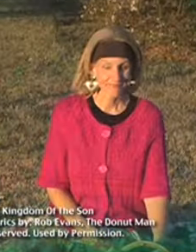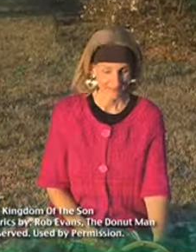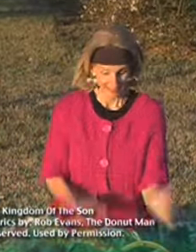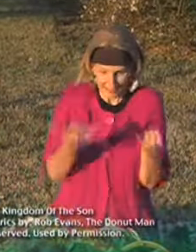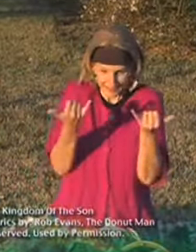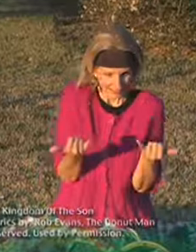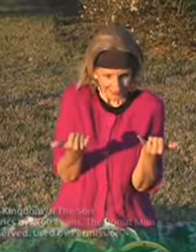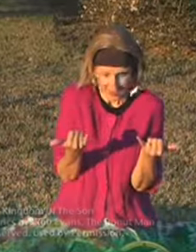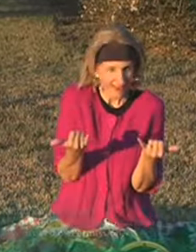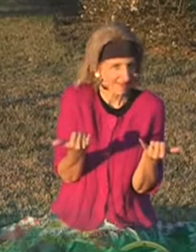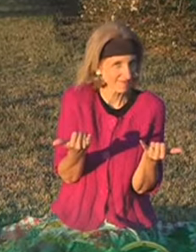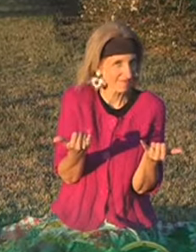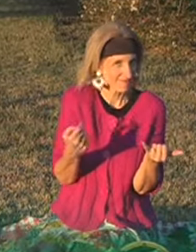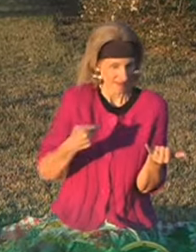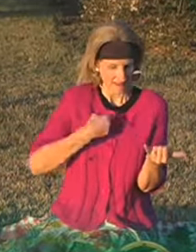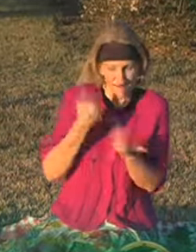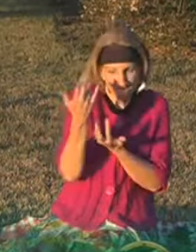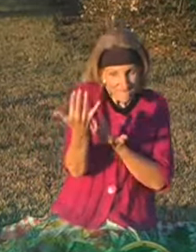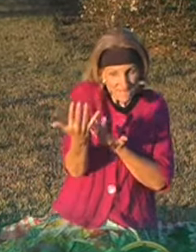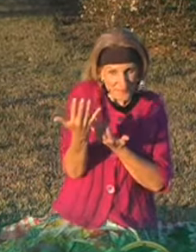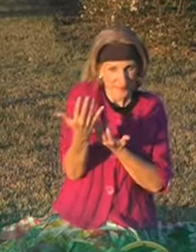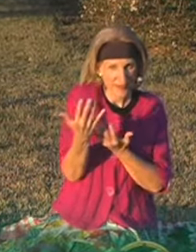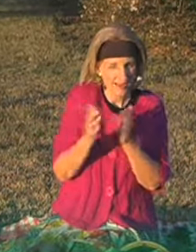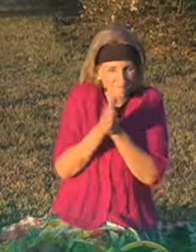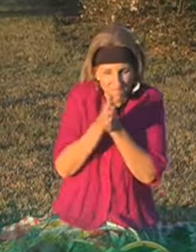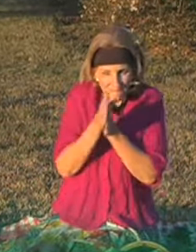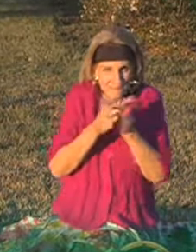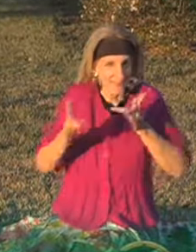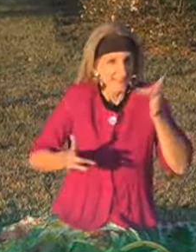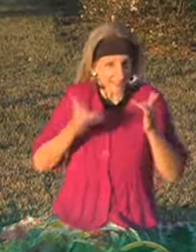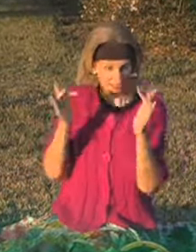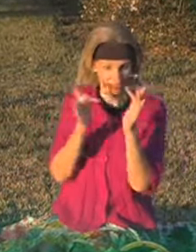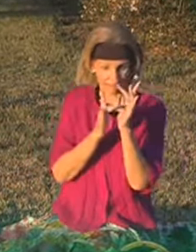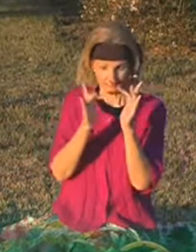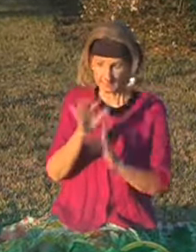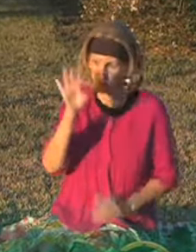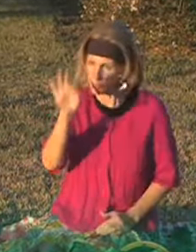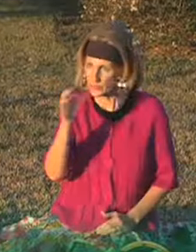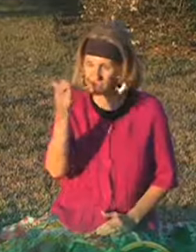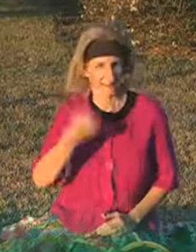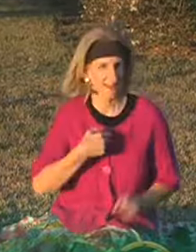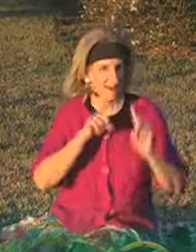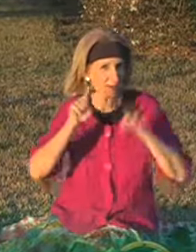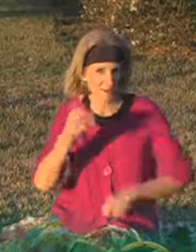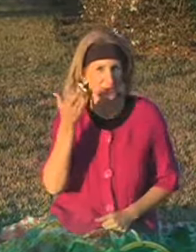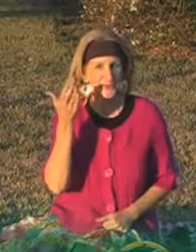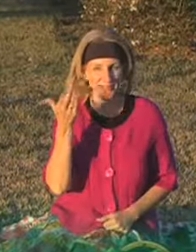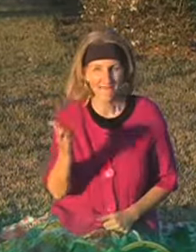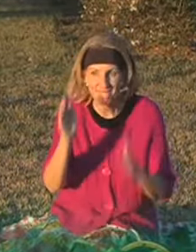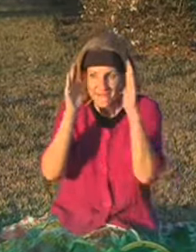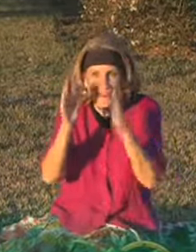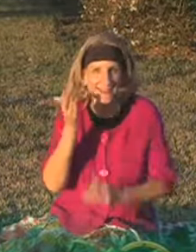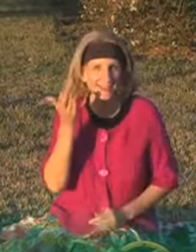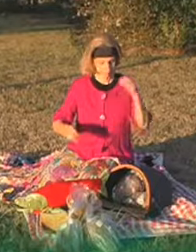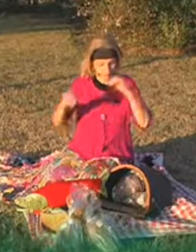Today is the day for which I've been waitin'. Jesus is a-preachin' and I'm goin'